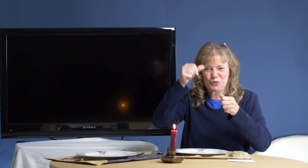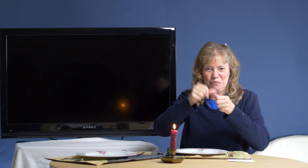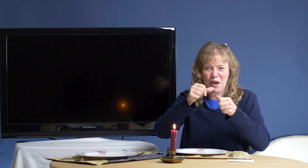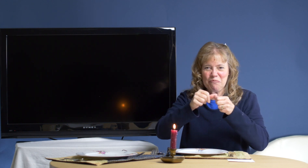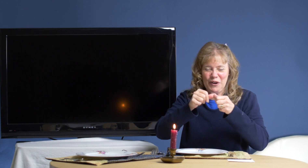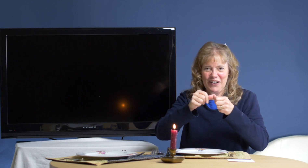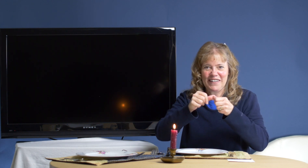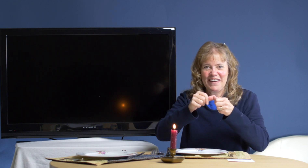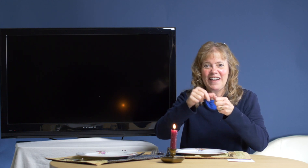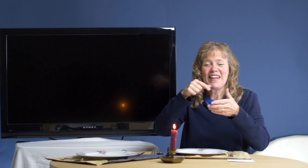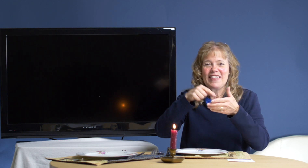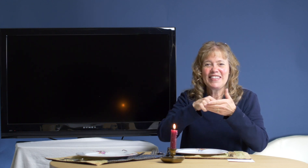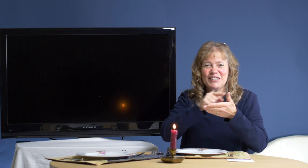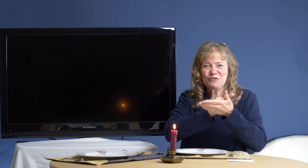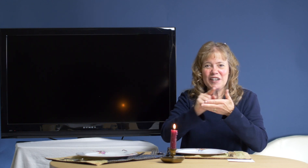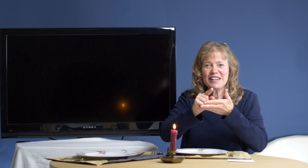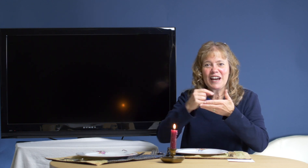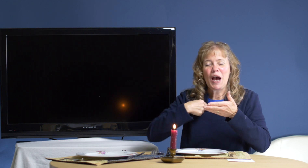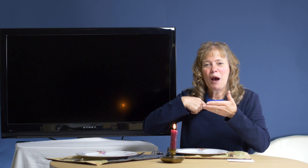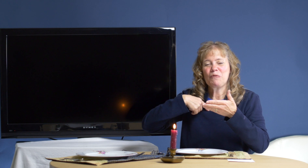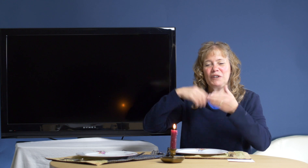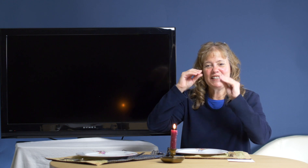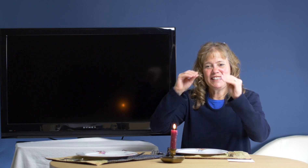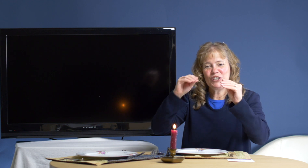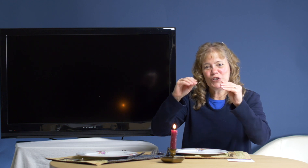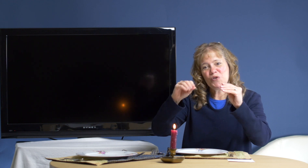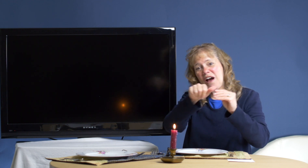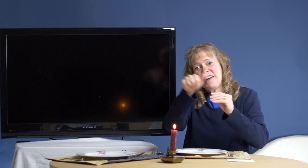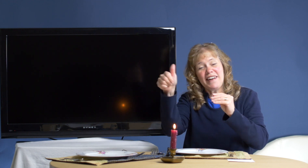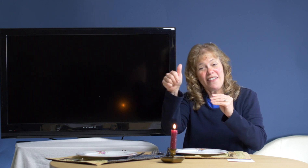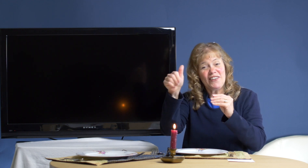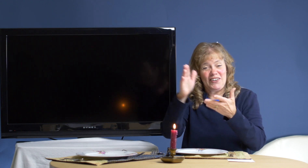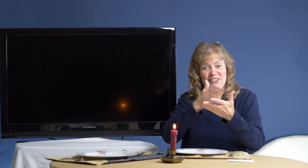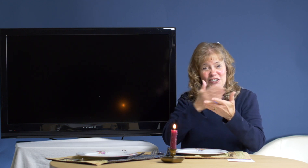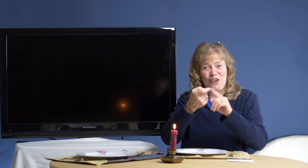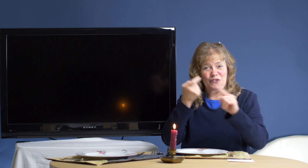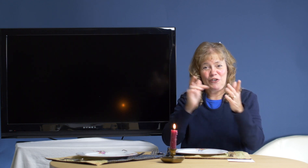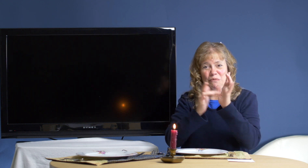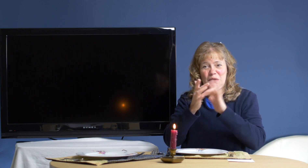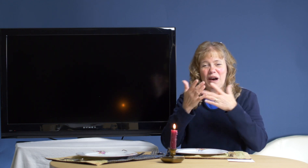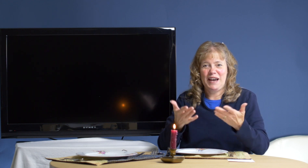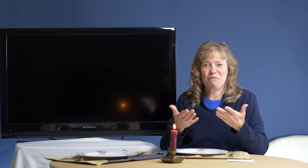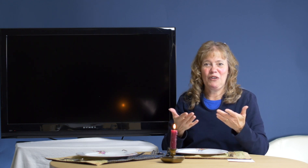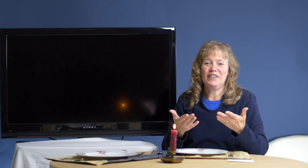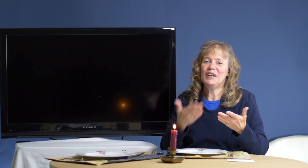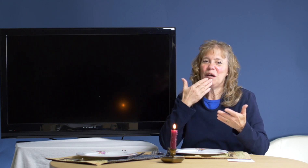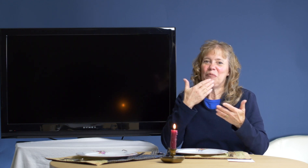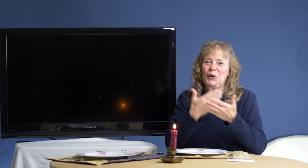remember. This week, I'm going to teach you another song from the Bible. Be a